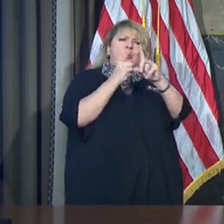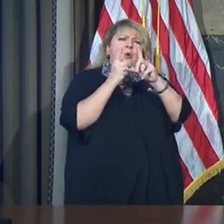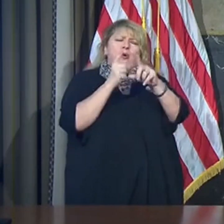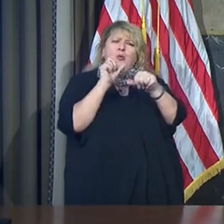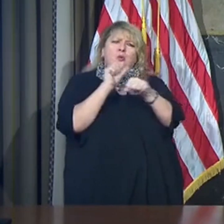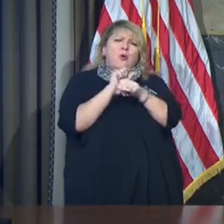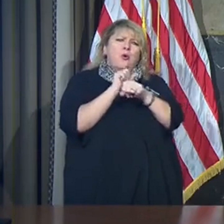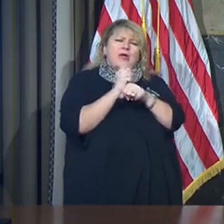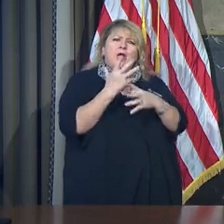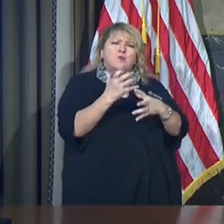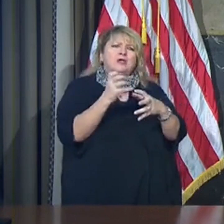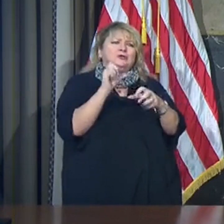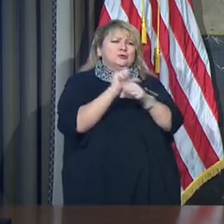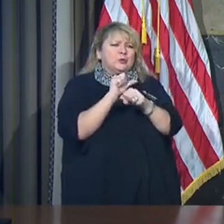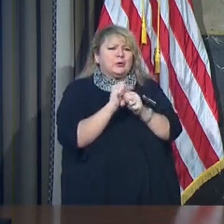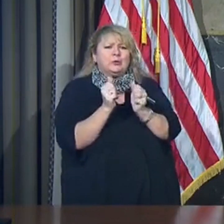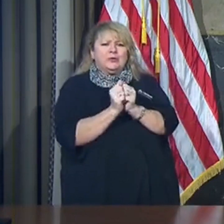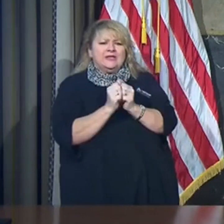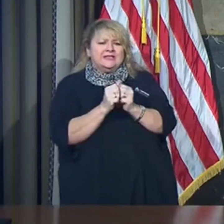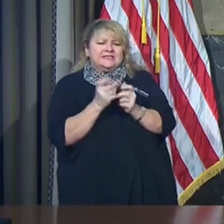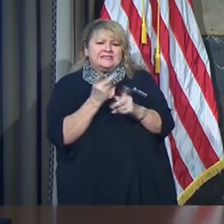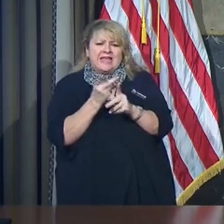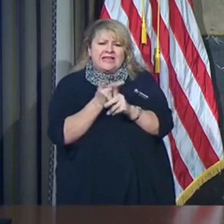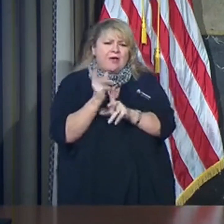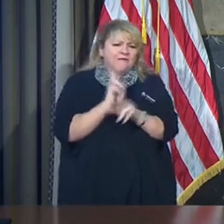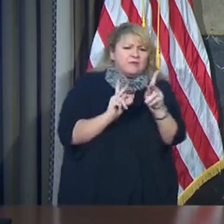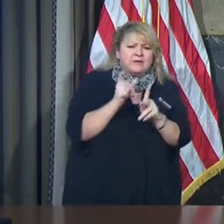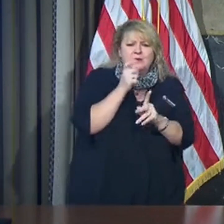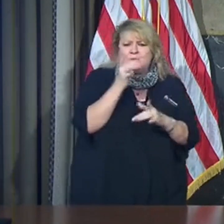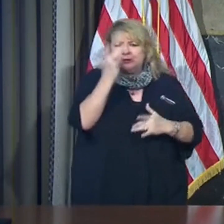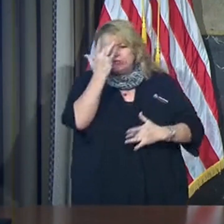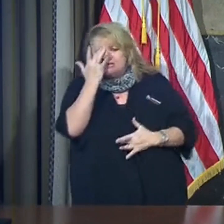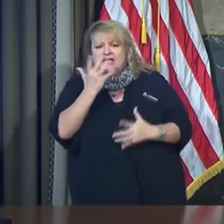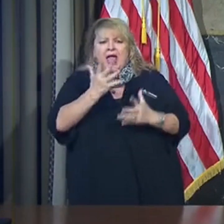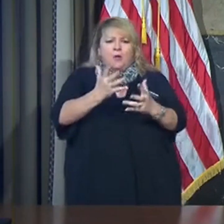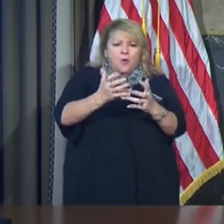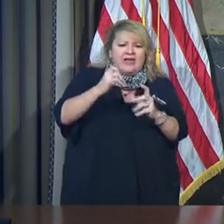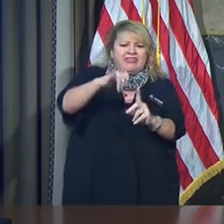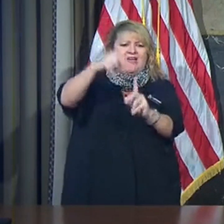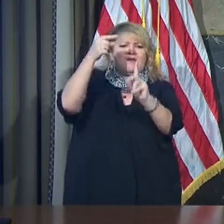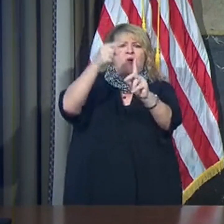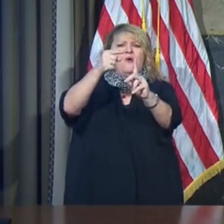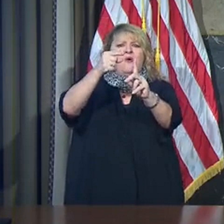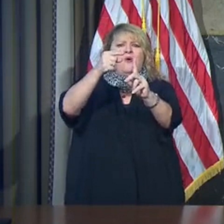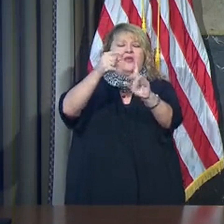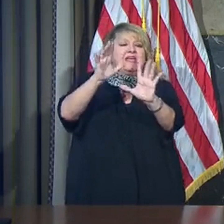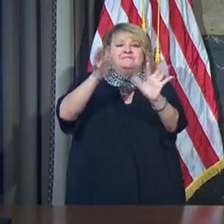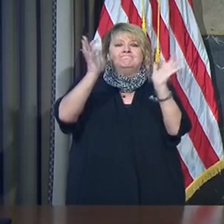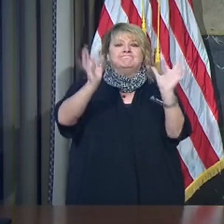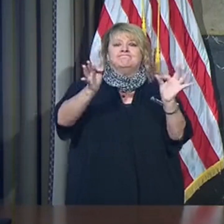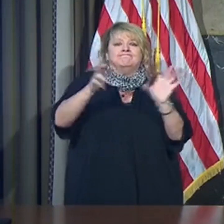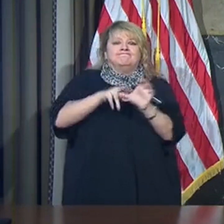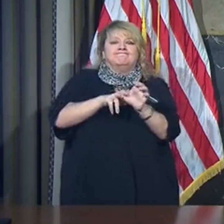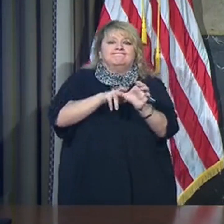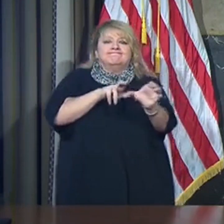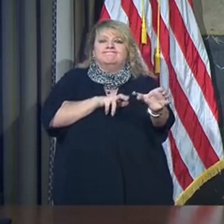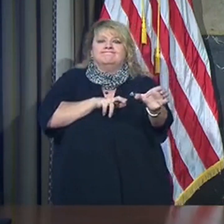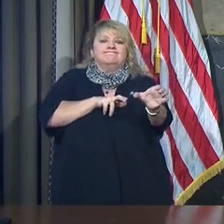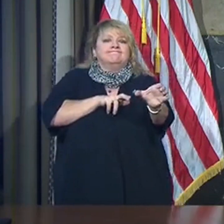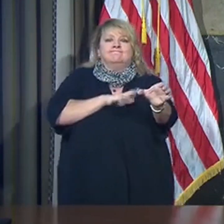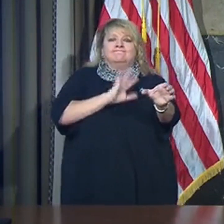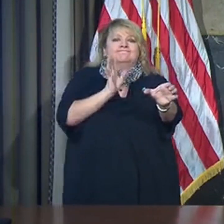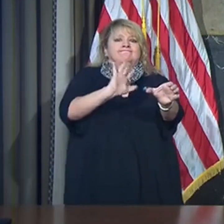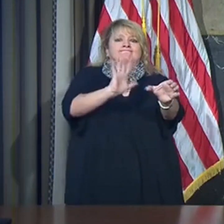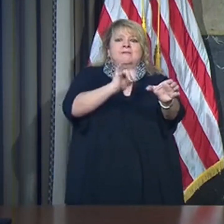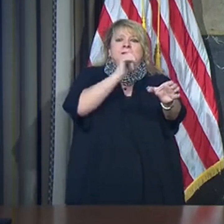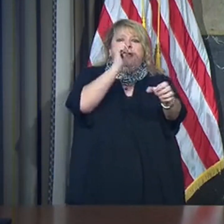to take care of those that are sick, some have decided to leave the profession. I don't blame them. This has been